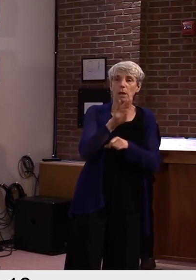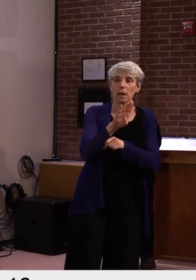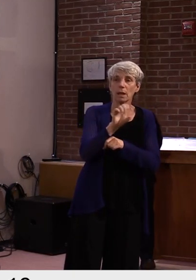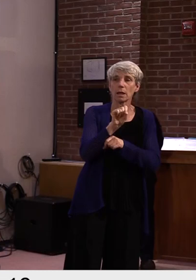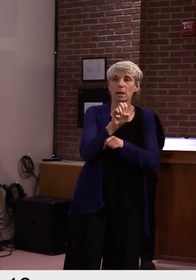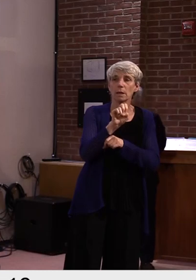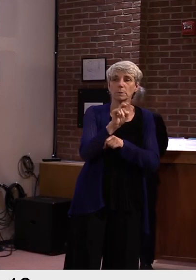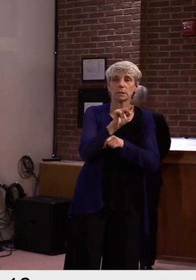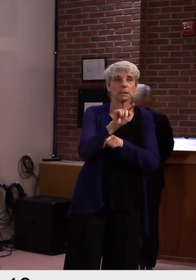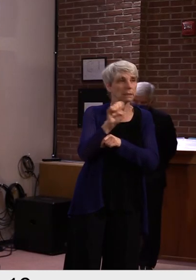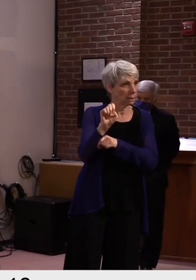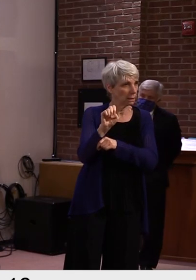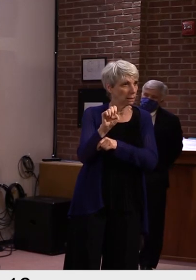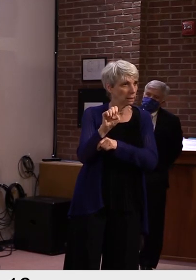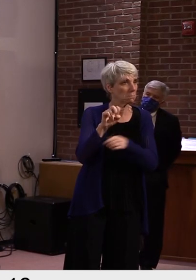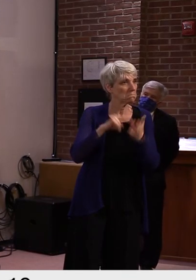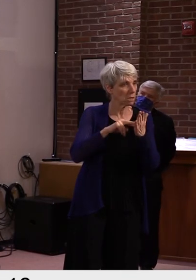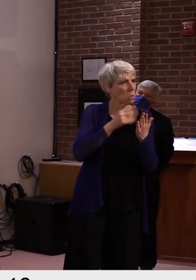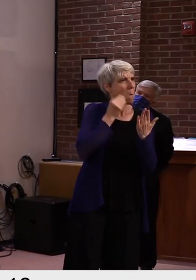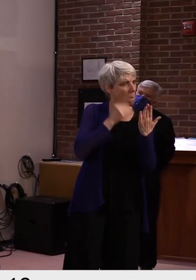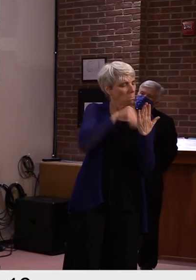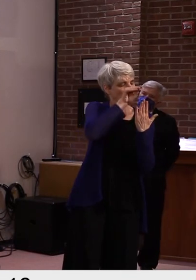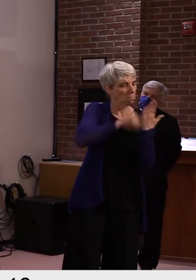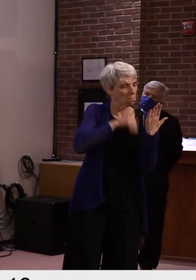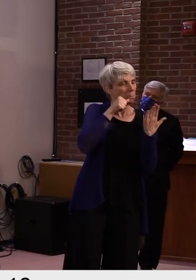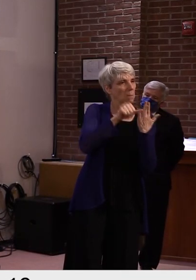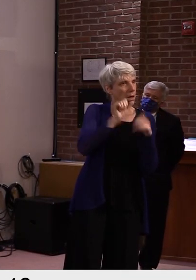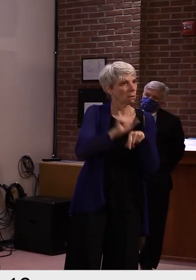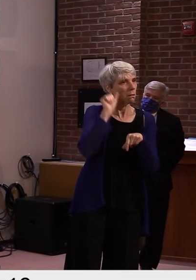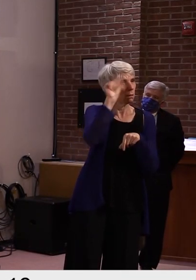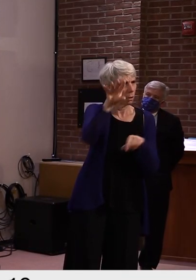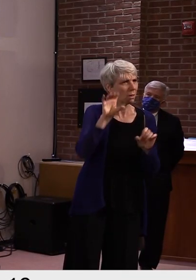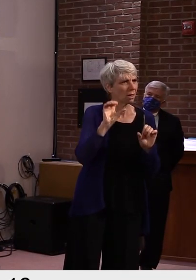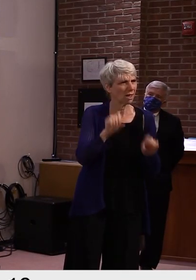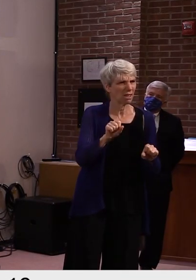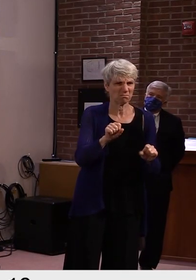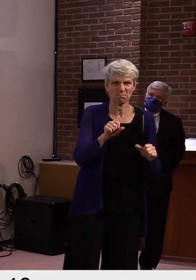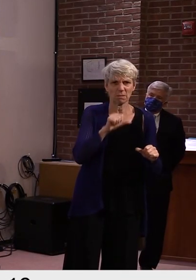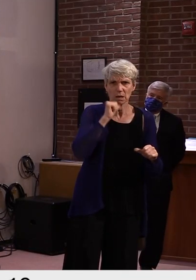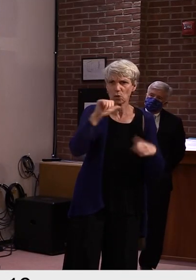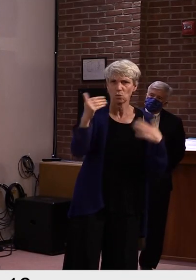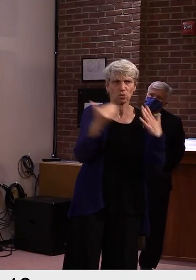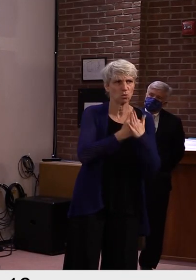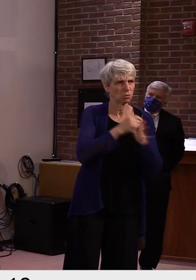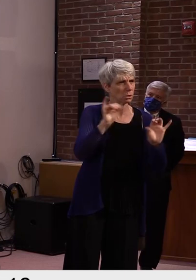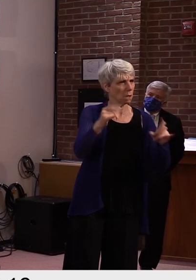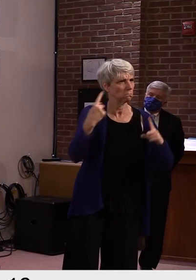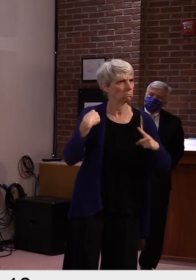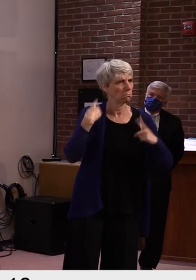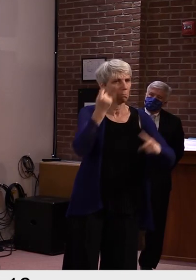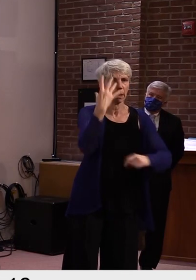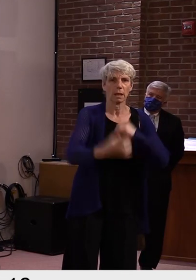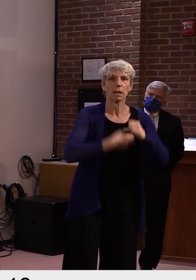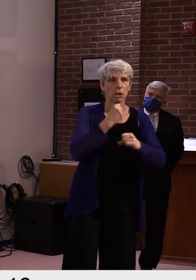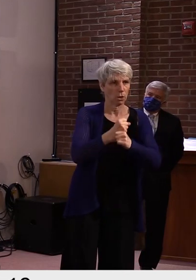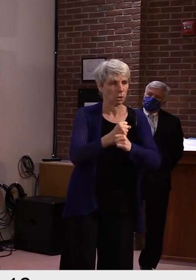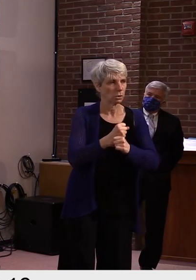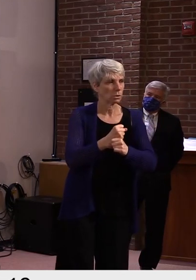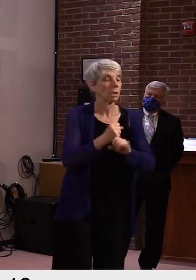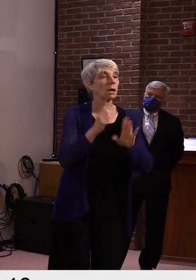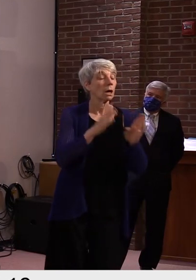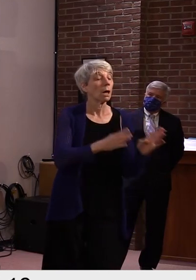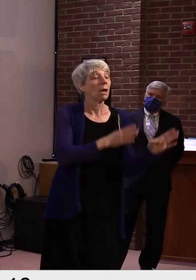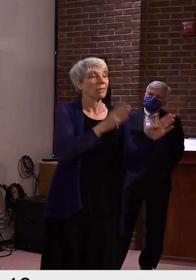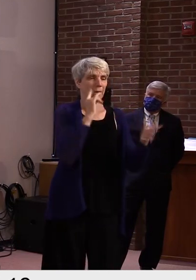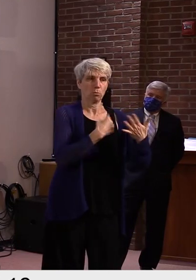or vote by mail. And, and, but it's something that's been in place for quite some time in Vermont. So that is not any different. The general